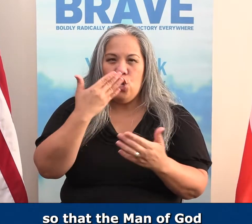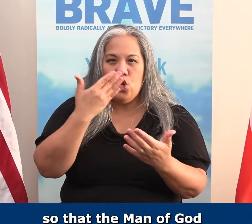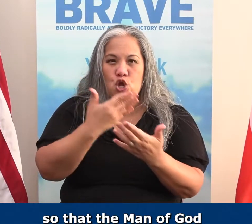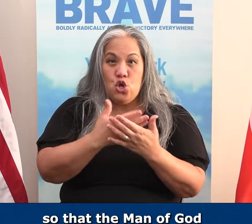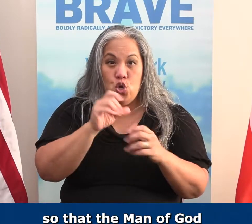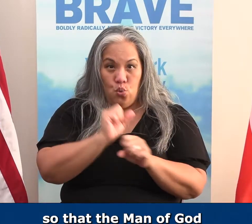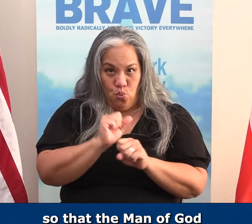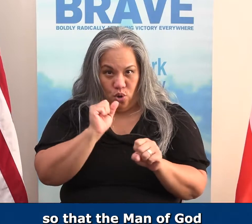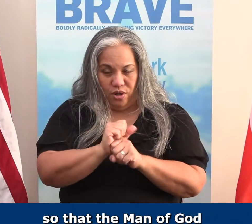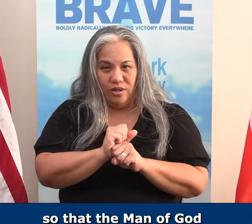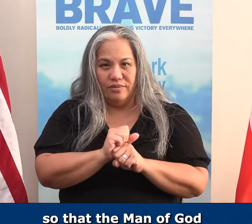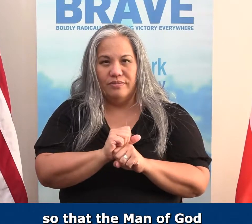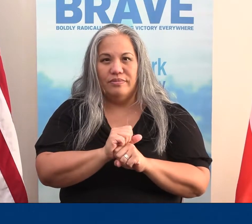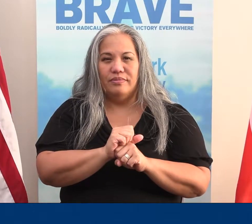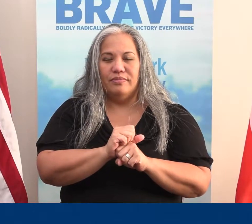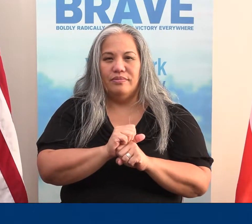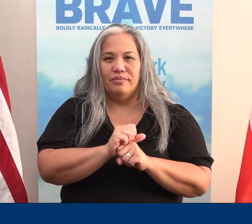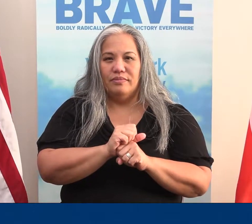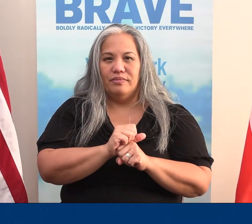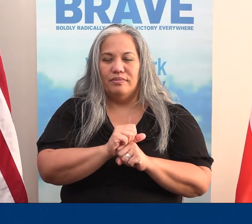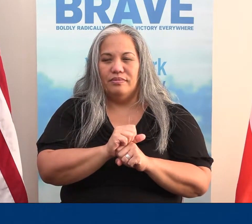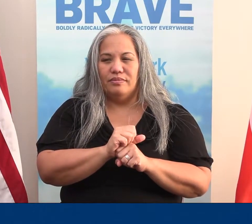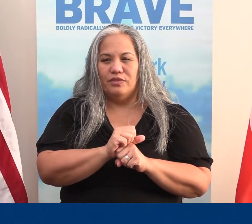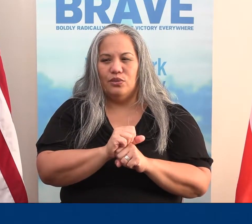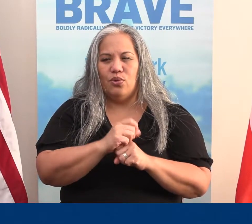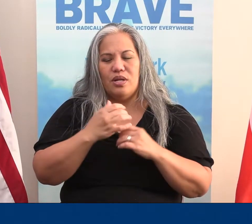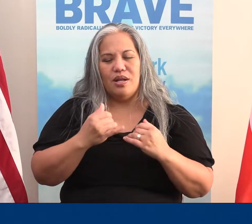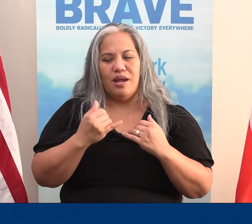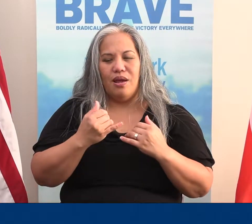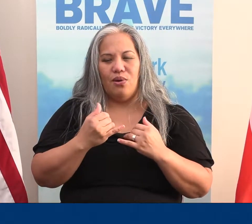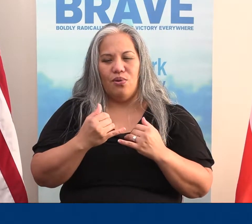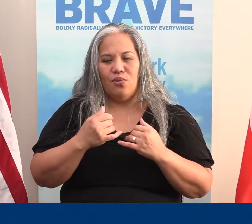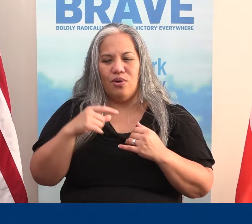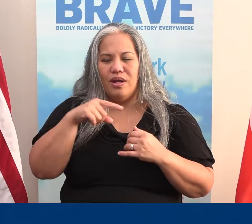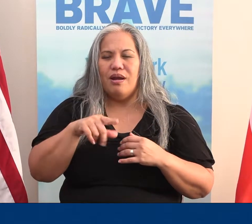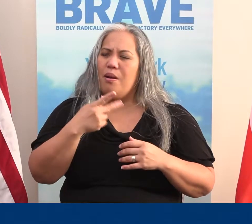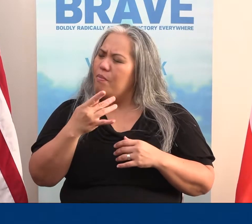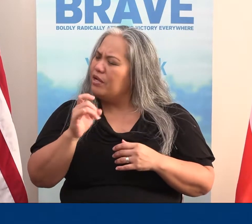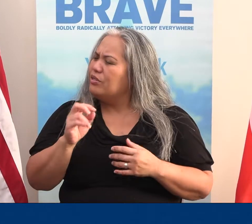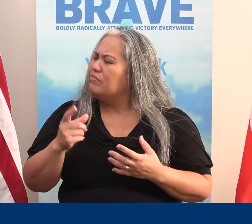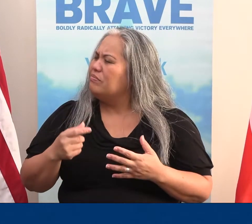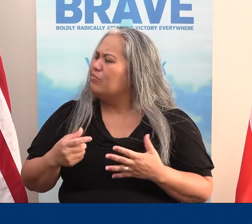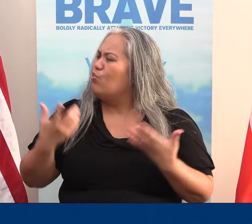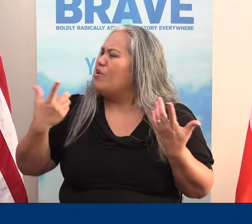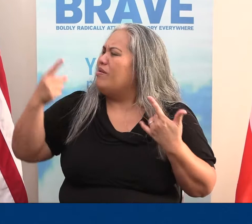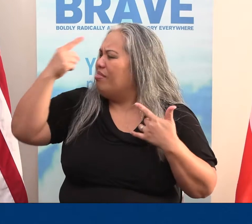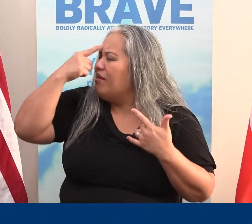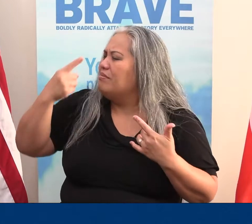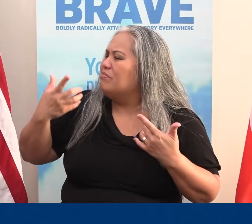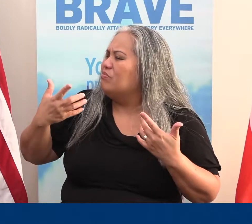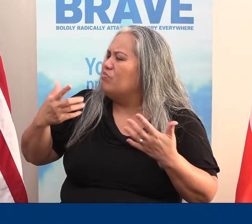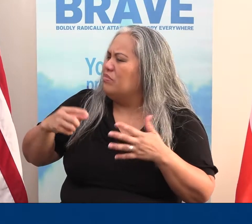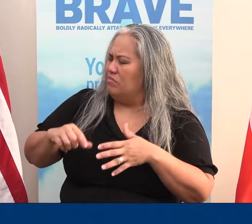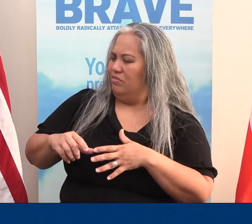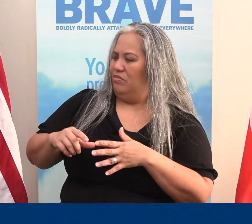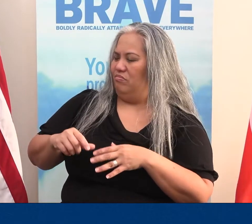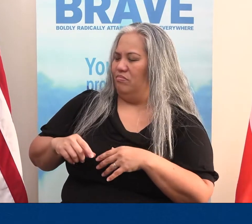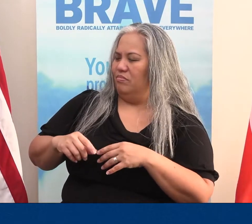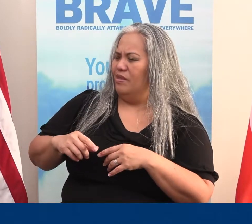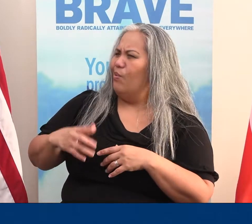good work. Well, now, right here, Poncho, what stands out? Well, I